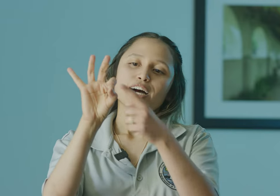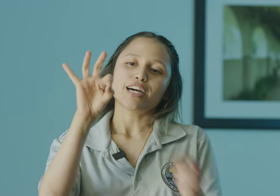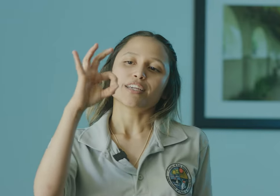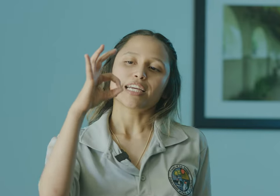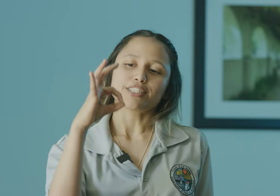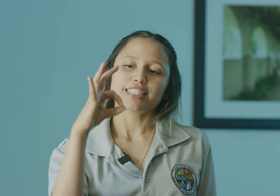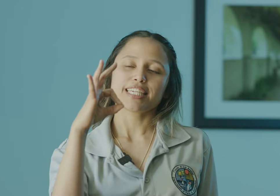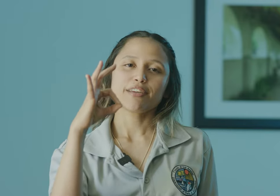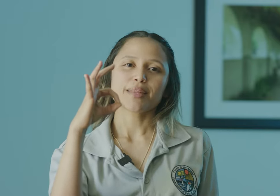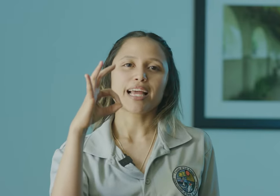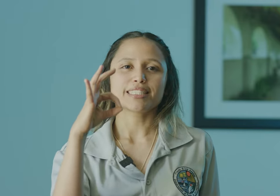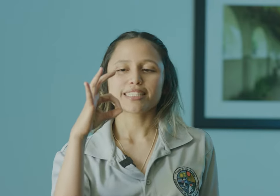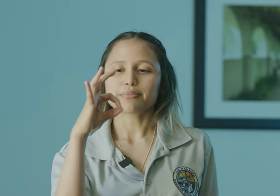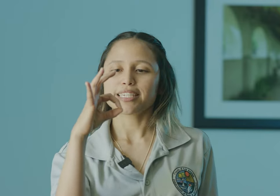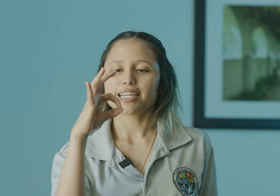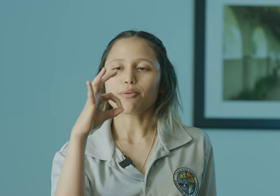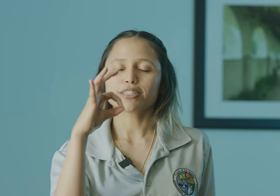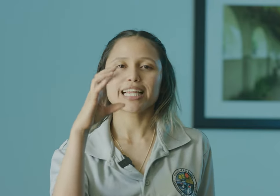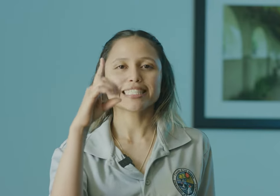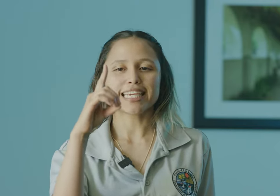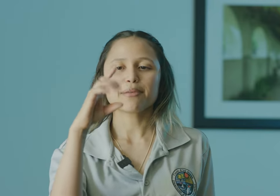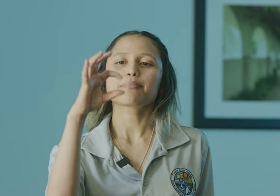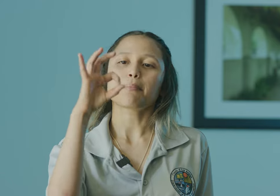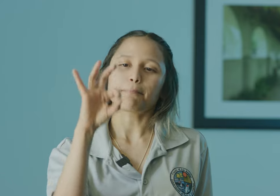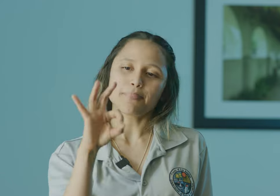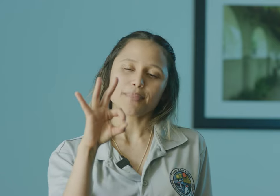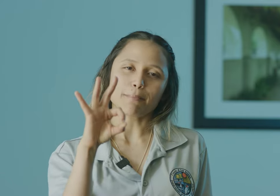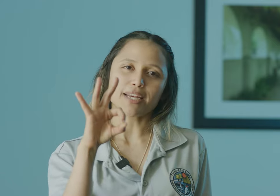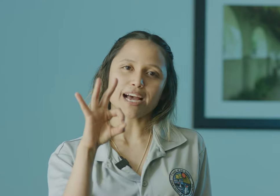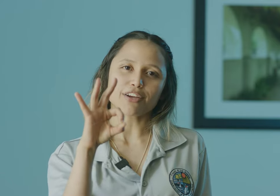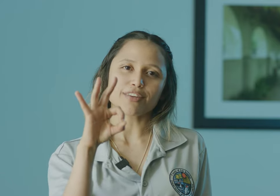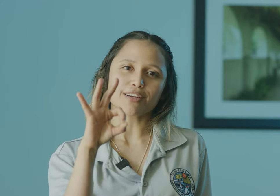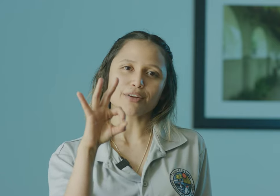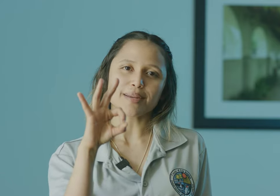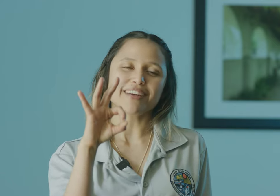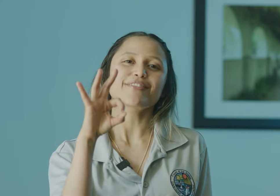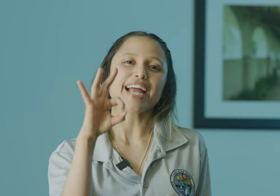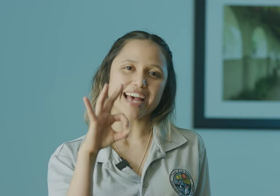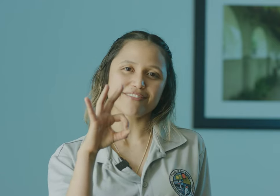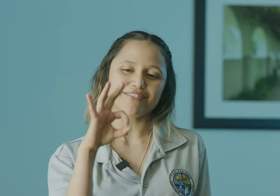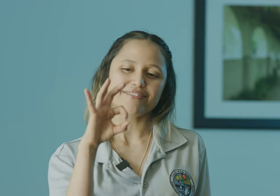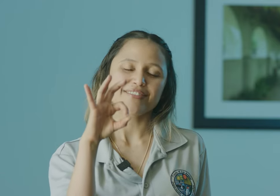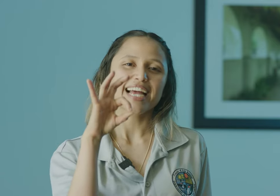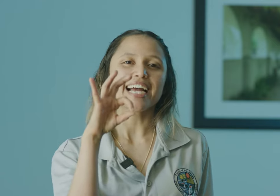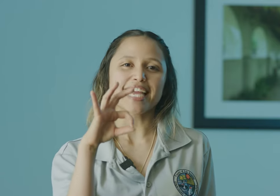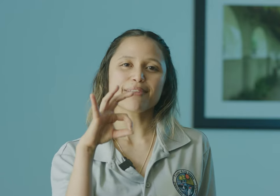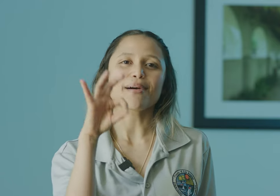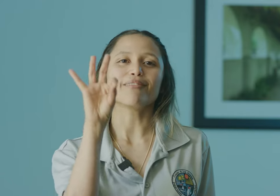As you can see, it's something almost like D, but now your fingers open up for F. Again, palm